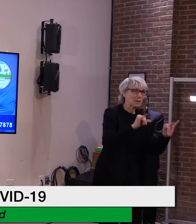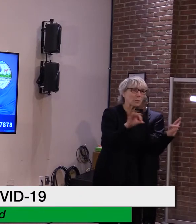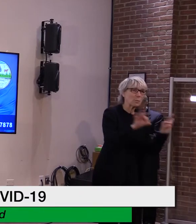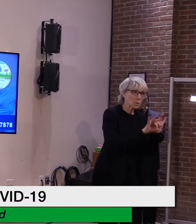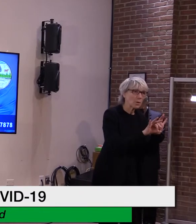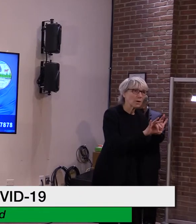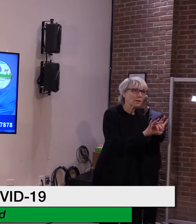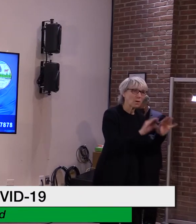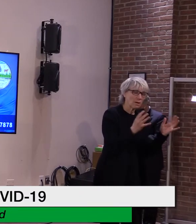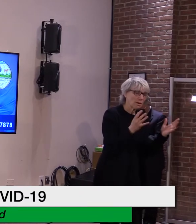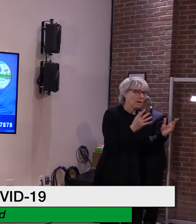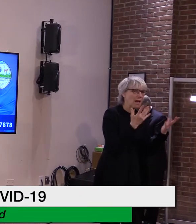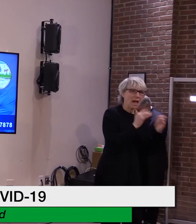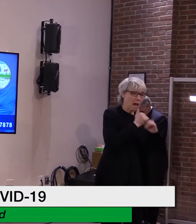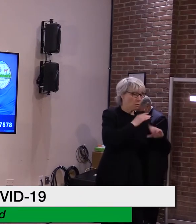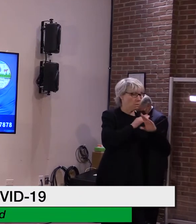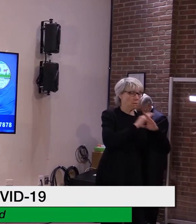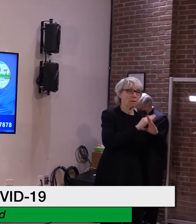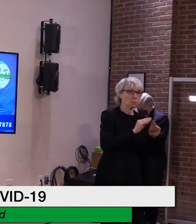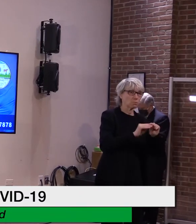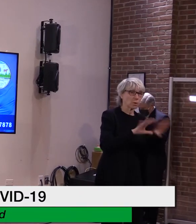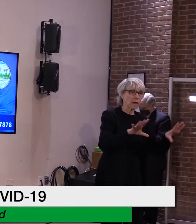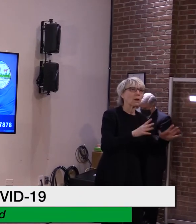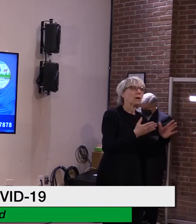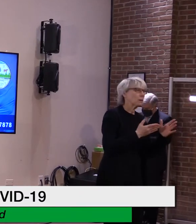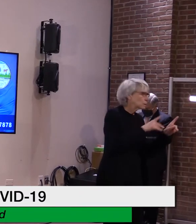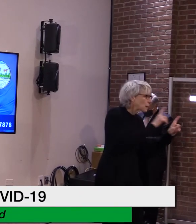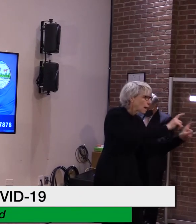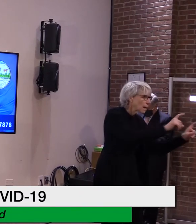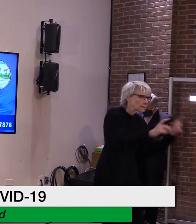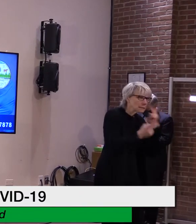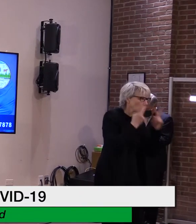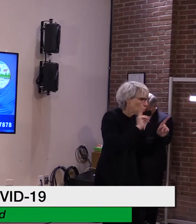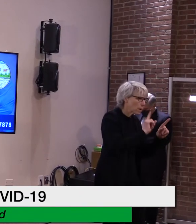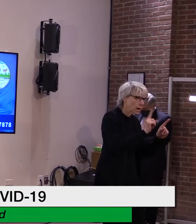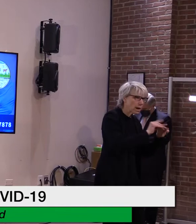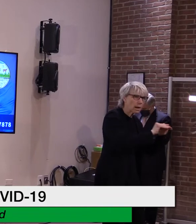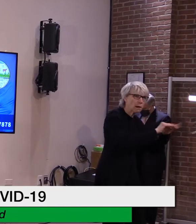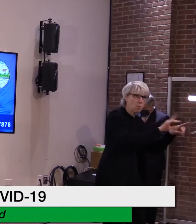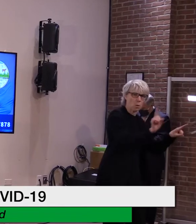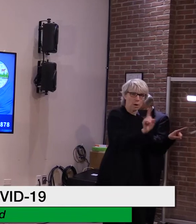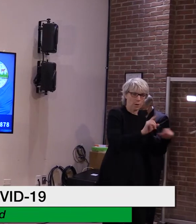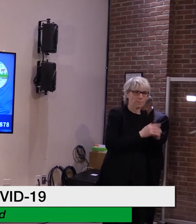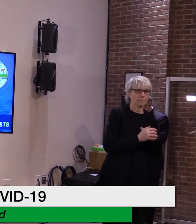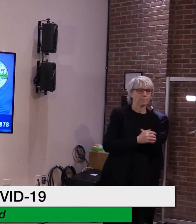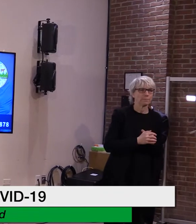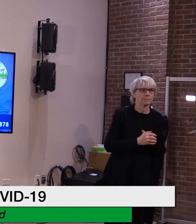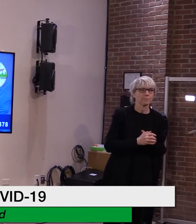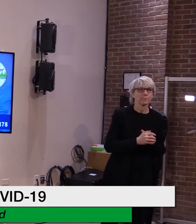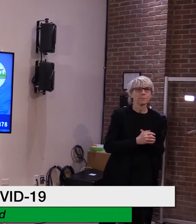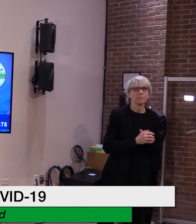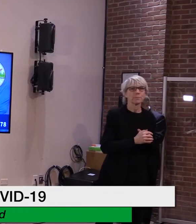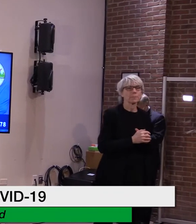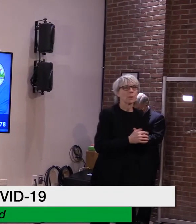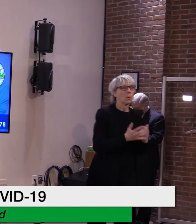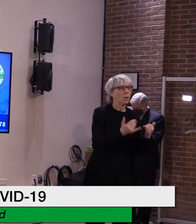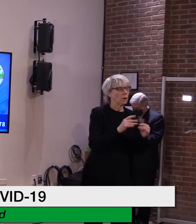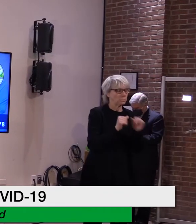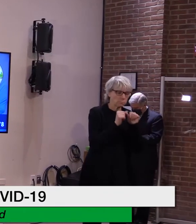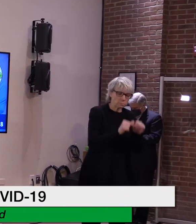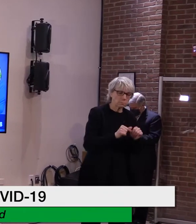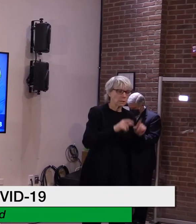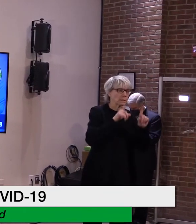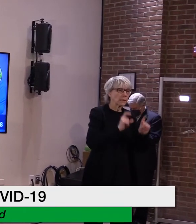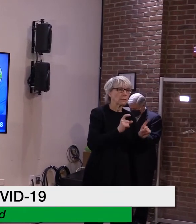longer relevant. We also continue to see cases affecting workplaces, healthcare, and childcare facilities, and schools.